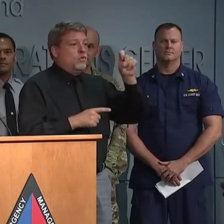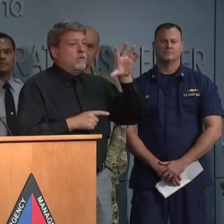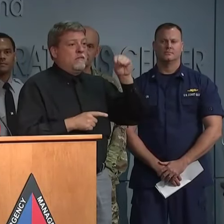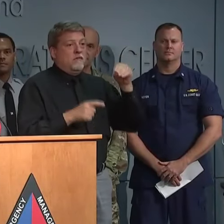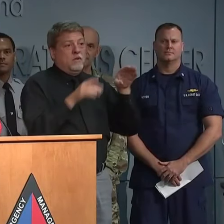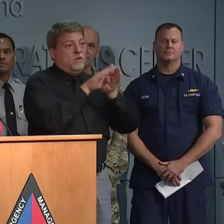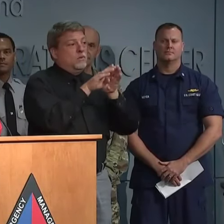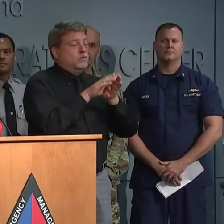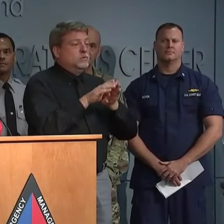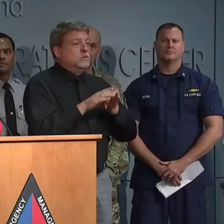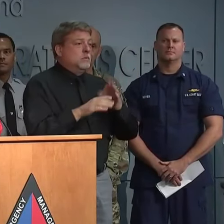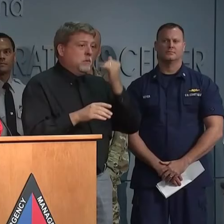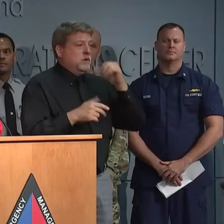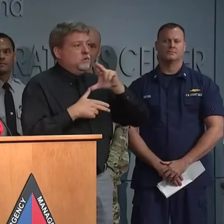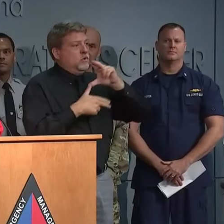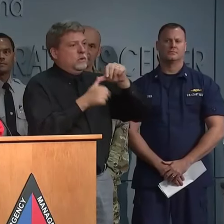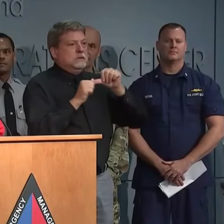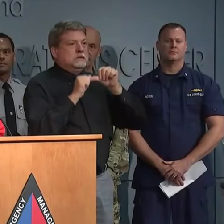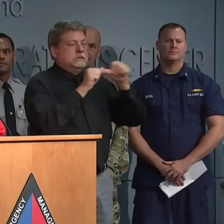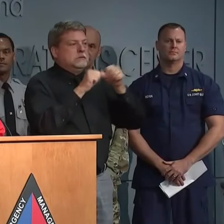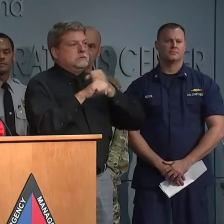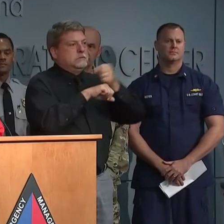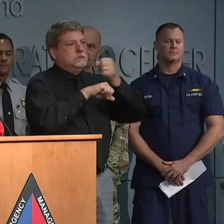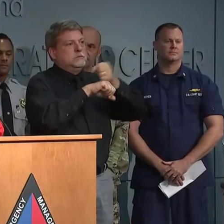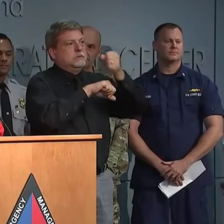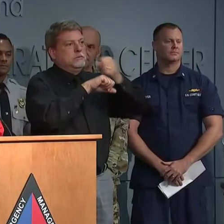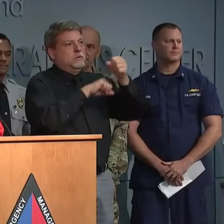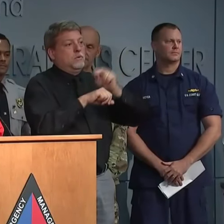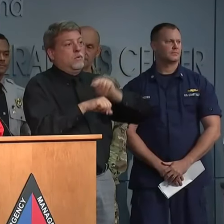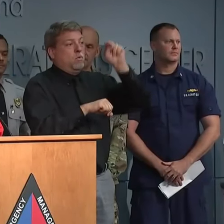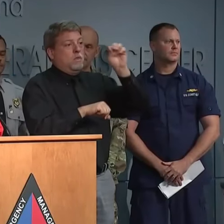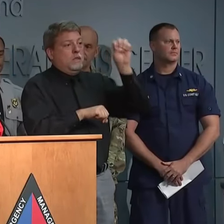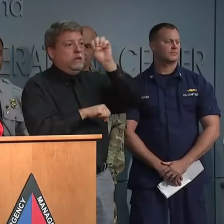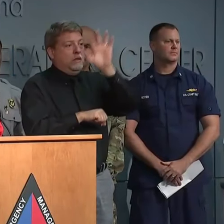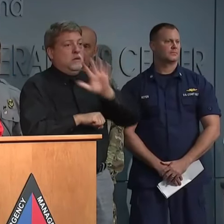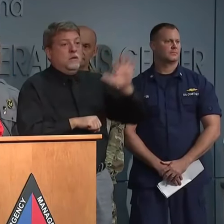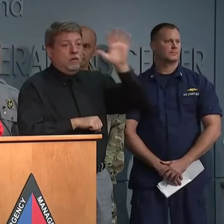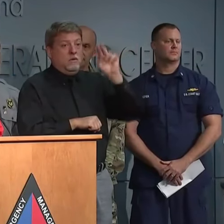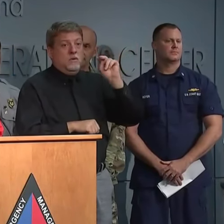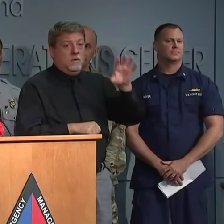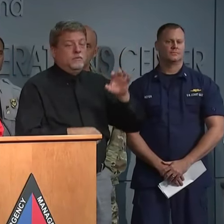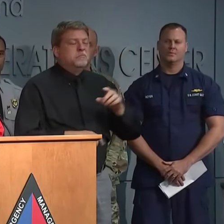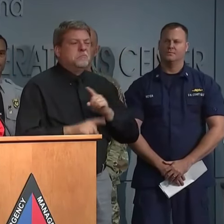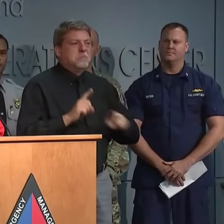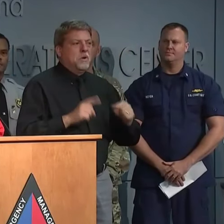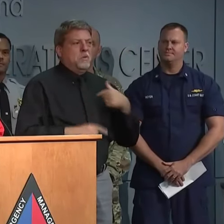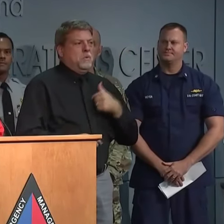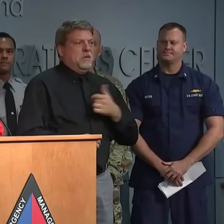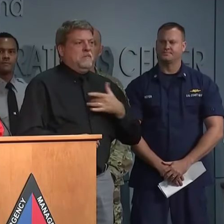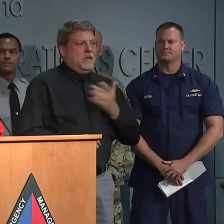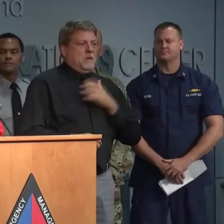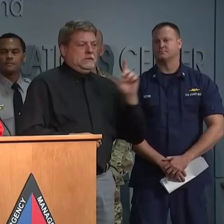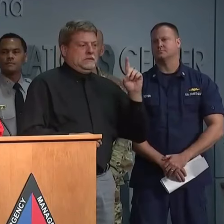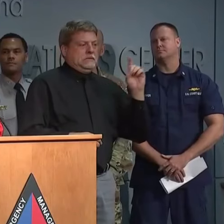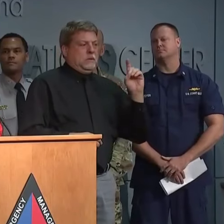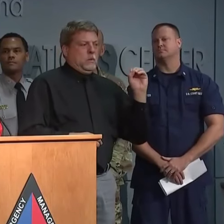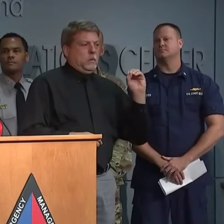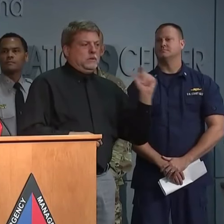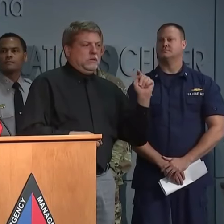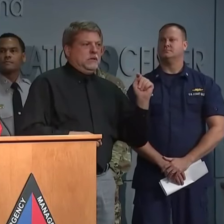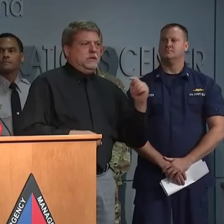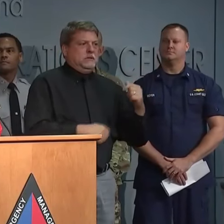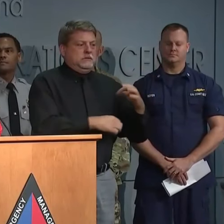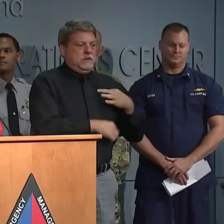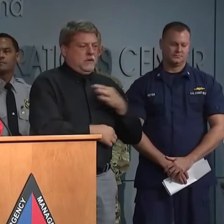as the storm continues to move to the north. But we do believe our crews will be out assessing